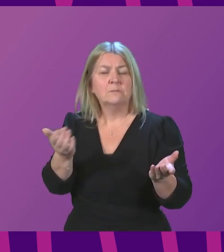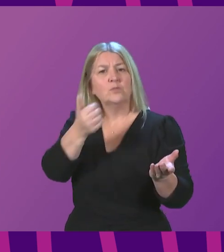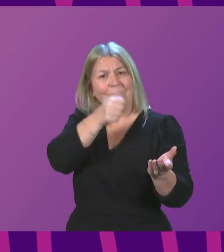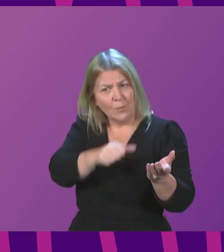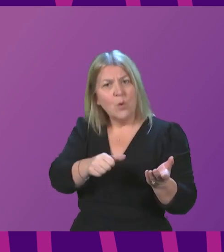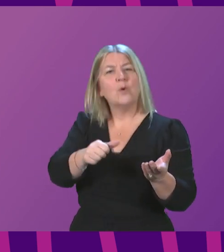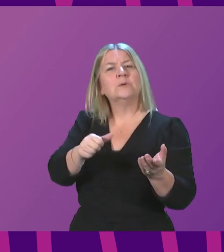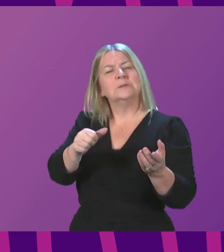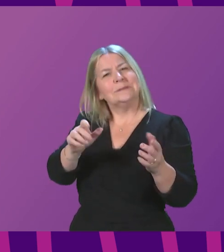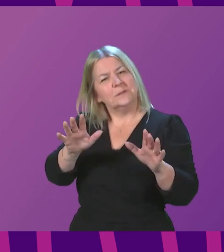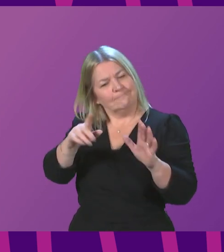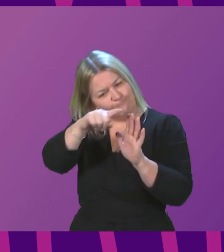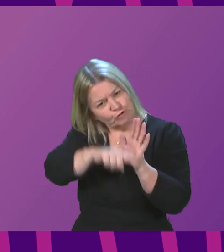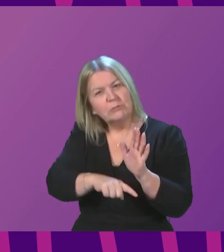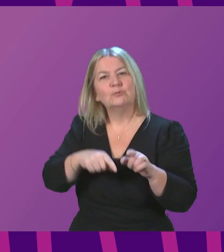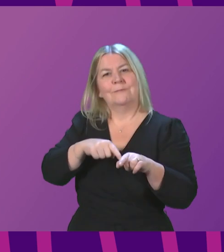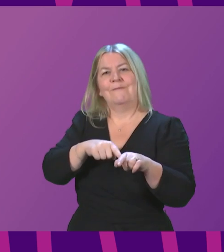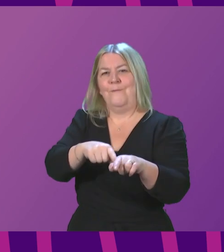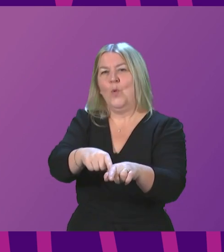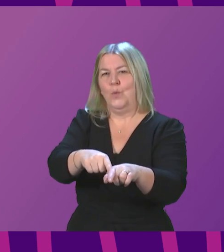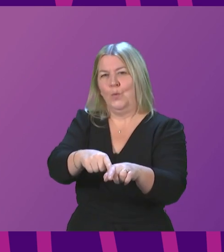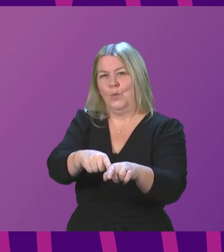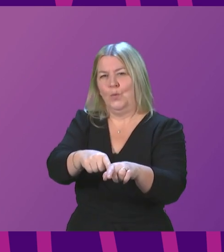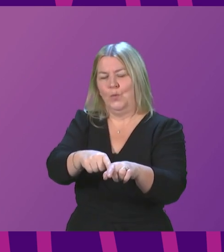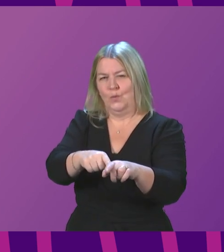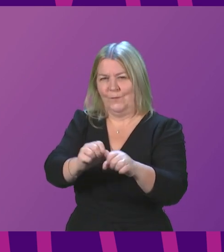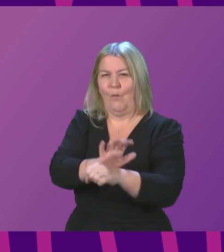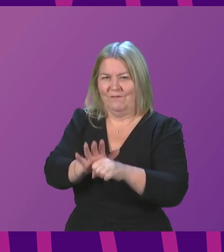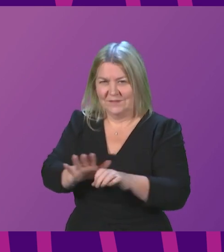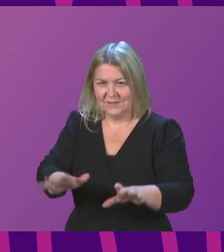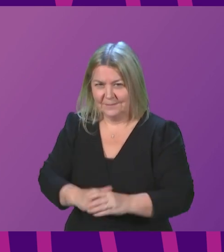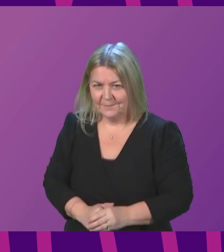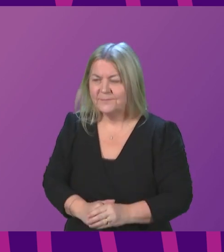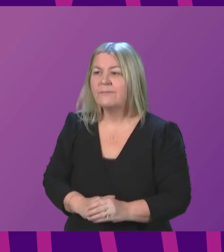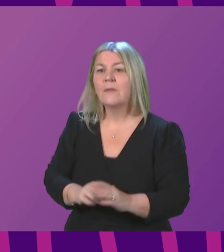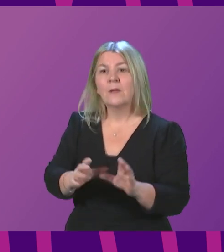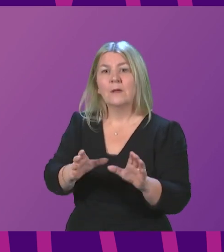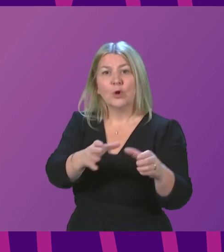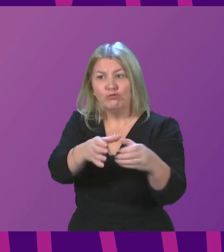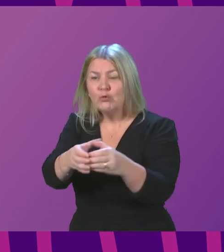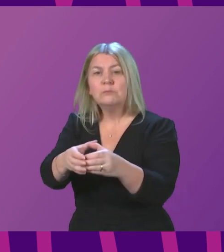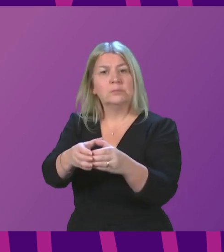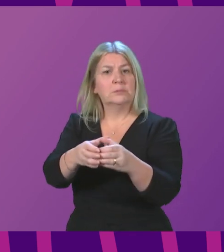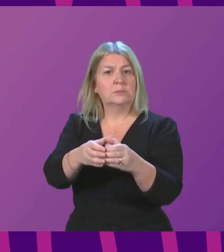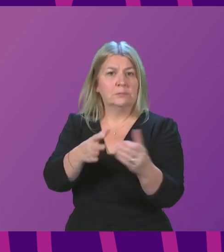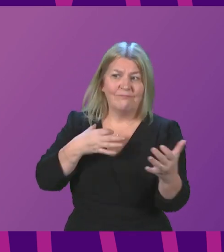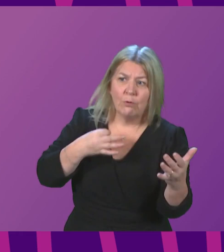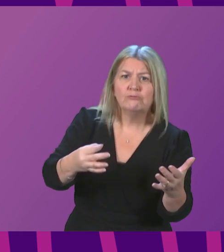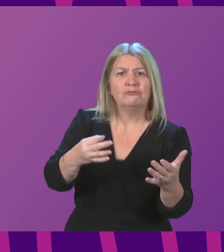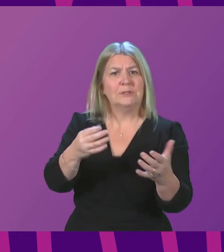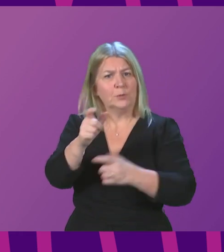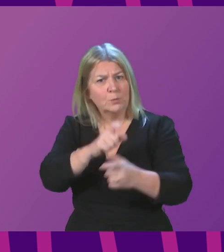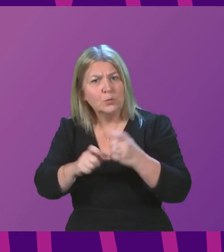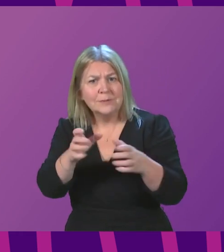protective measures that are being advised for everyone right now of course these groups provide a range of really valuable support to service